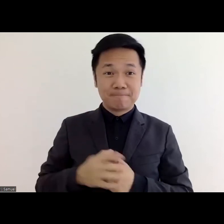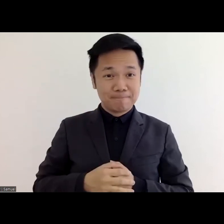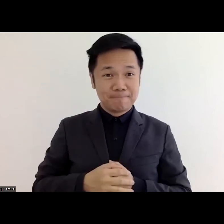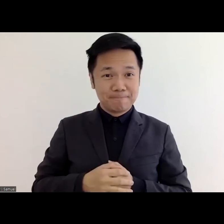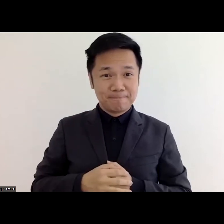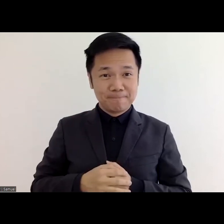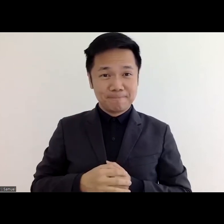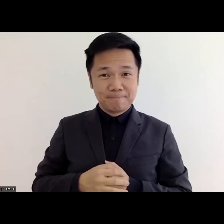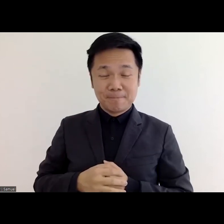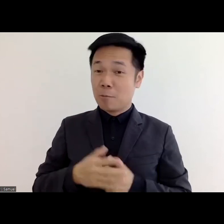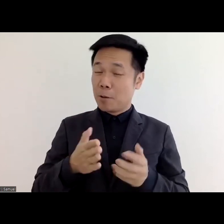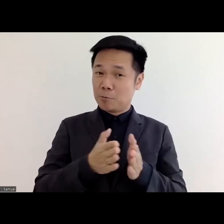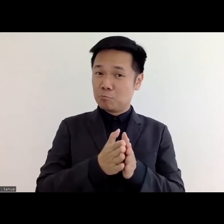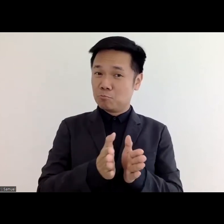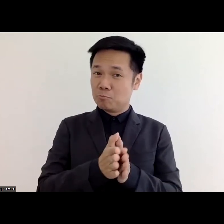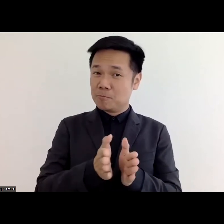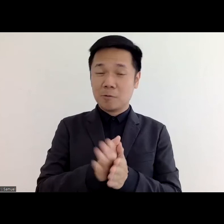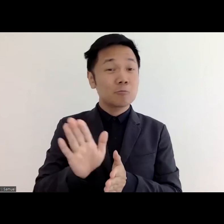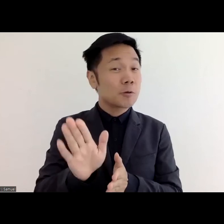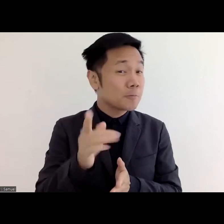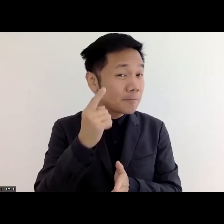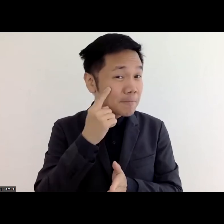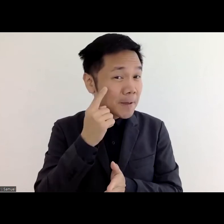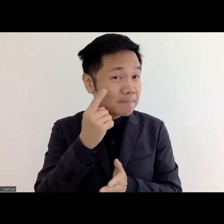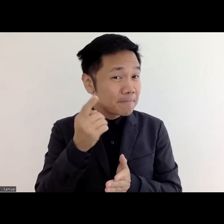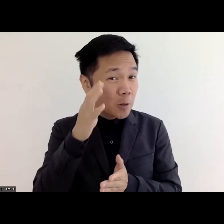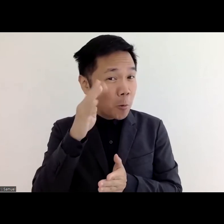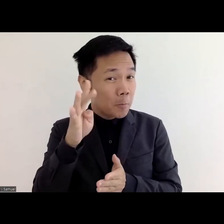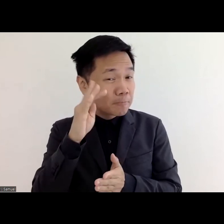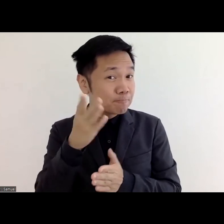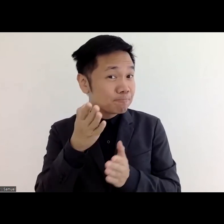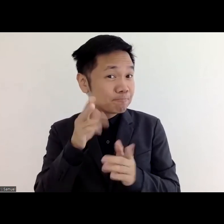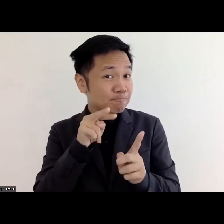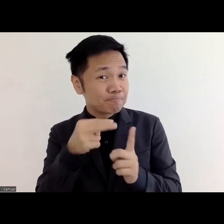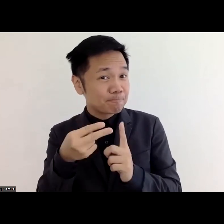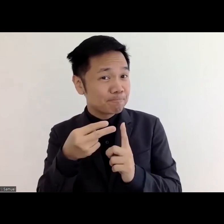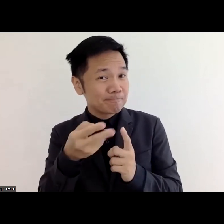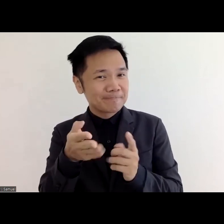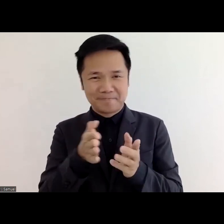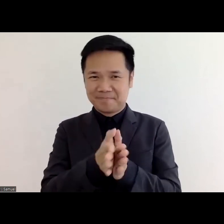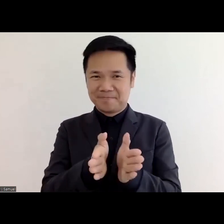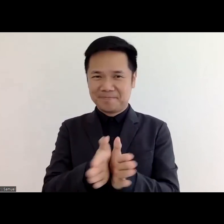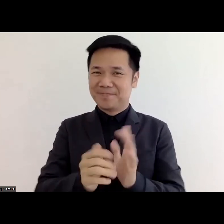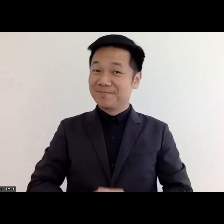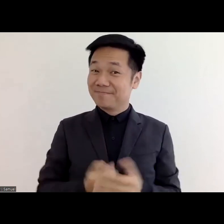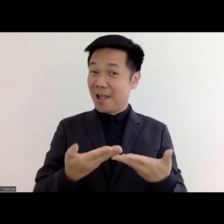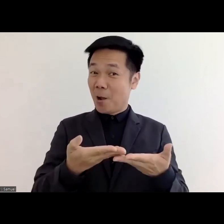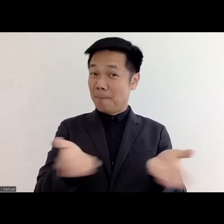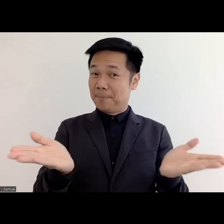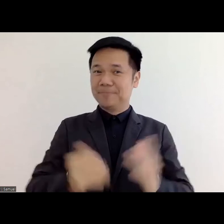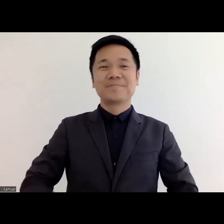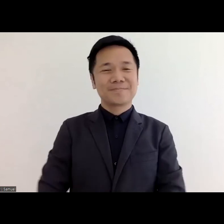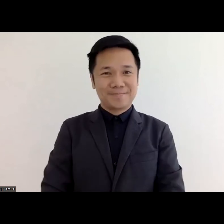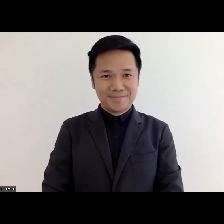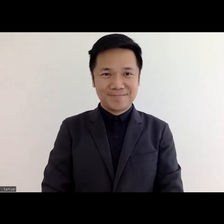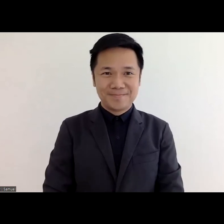can uh share your own thoughts floor is open uh